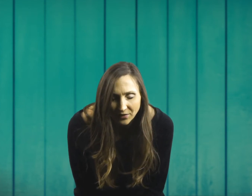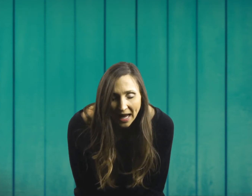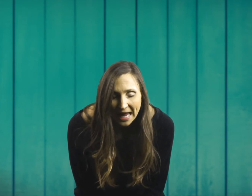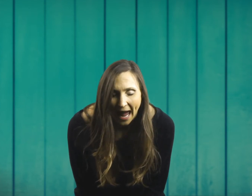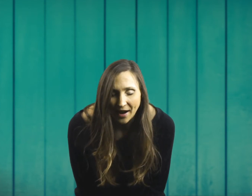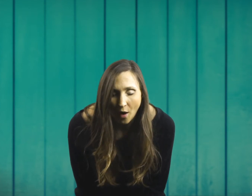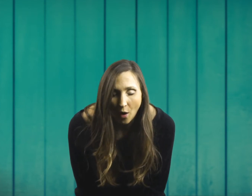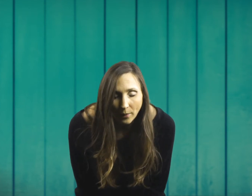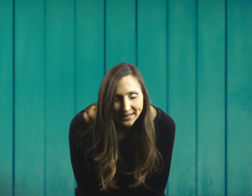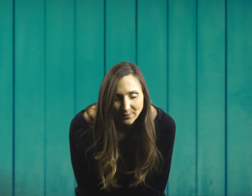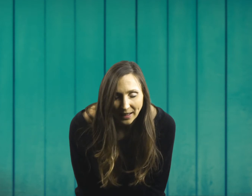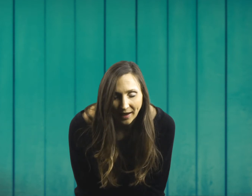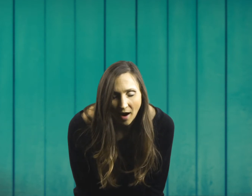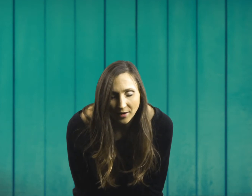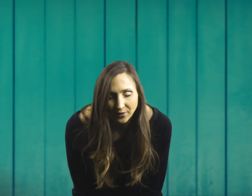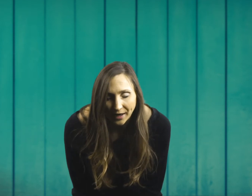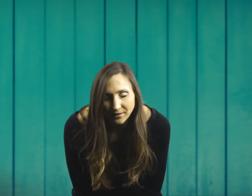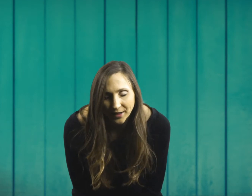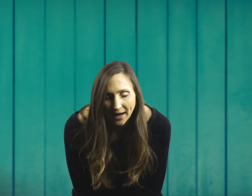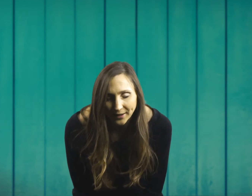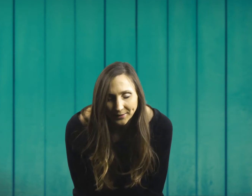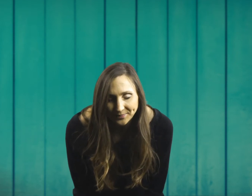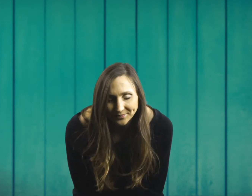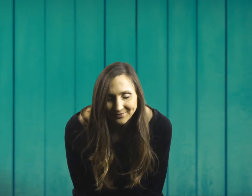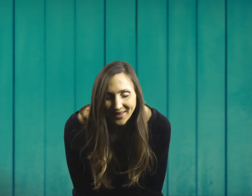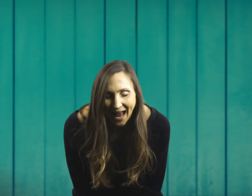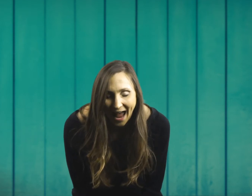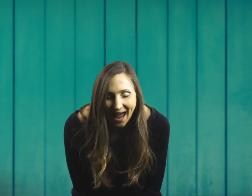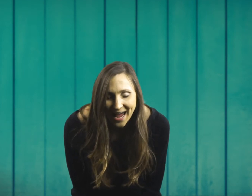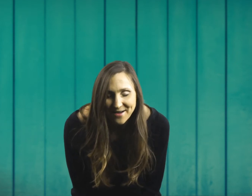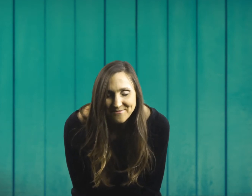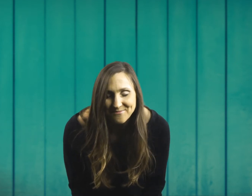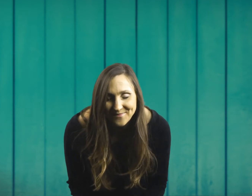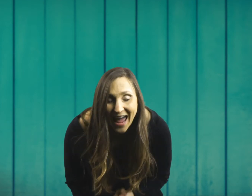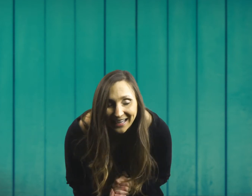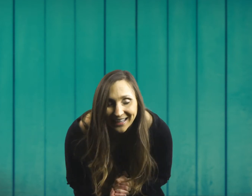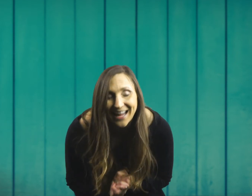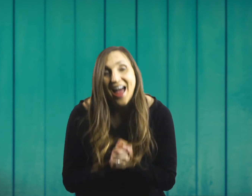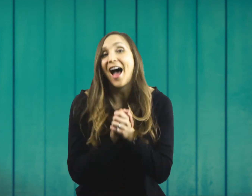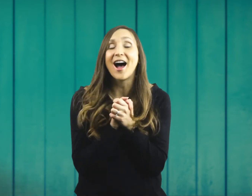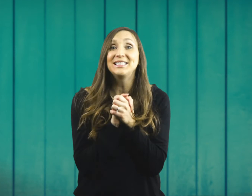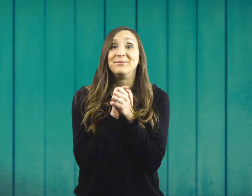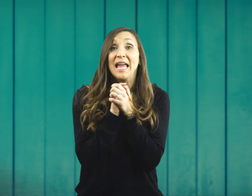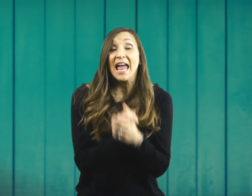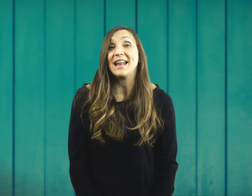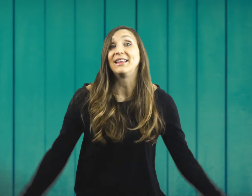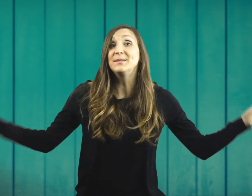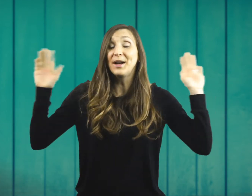and always being our friend forever. Amen. Awesome. Now let's put